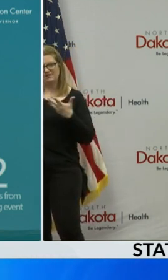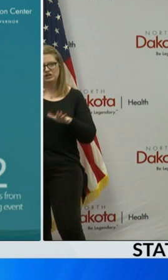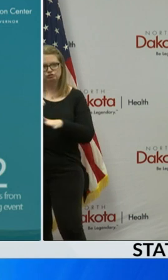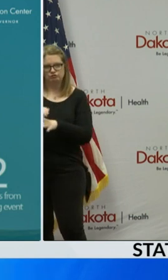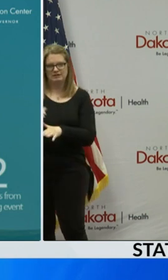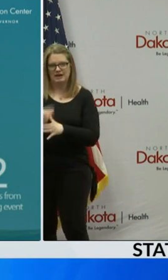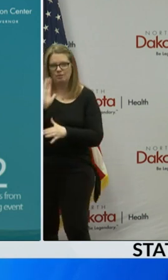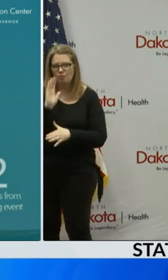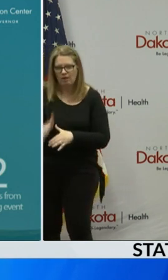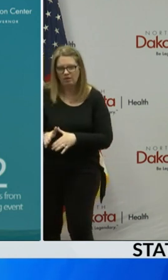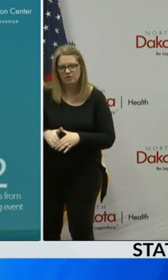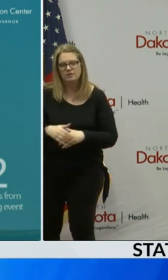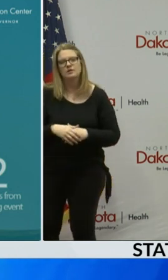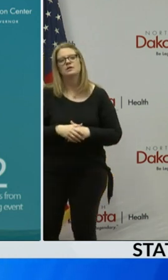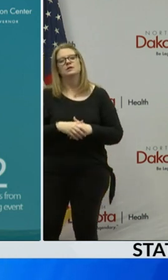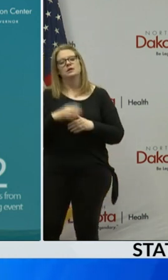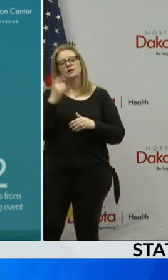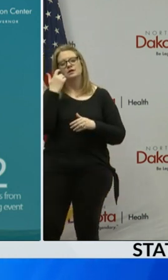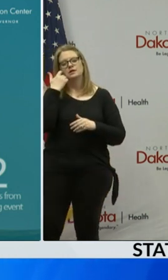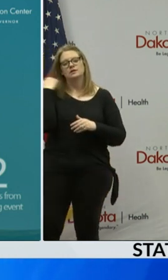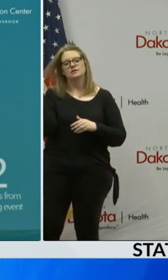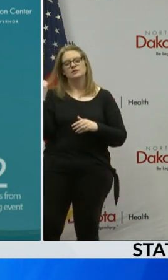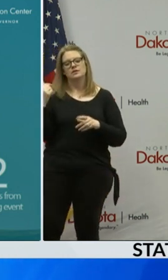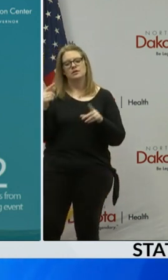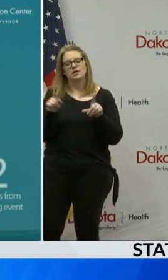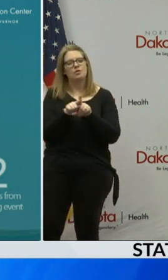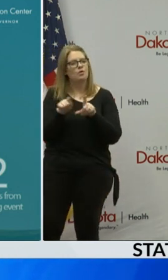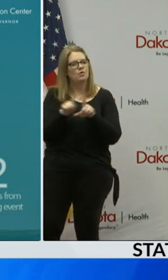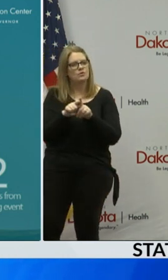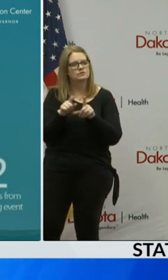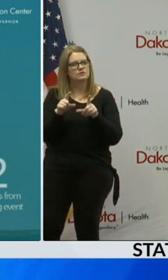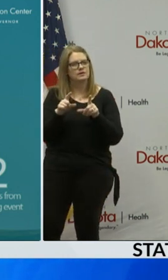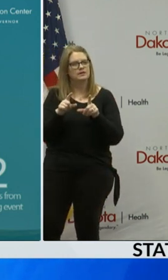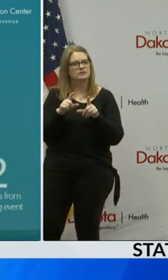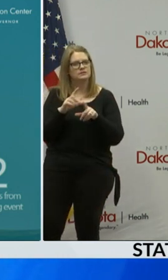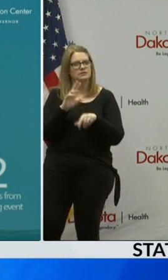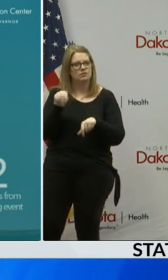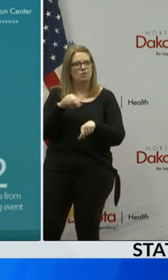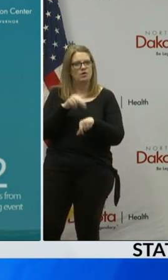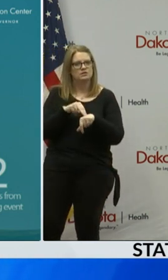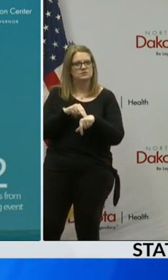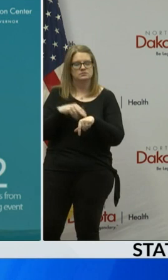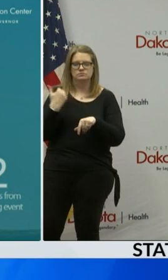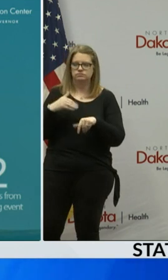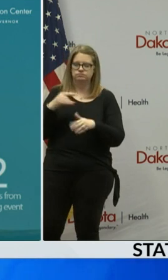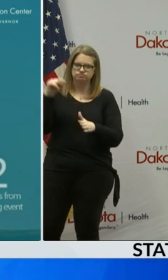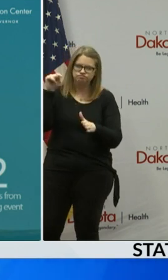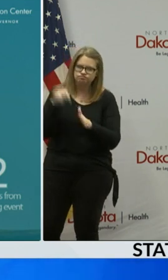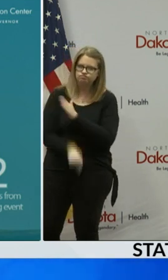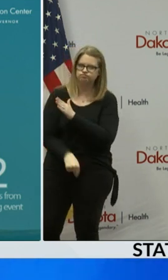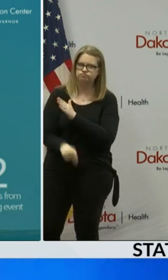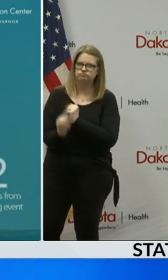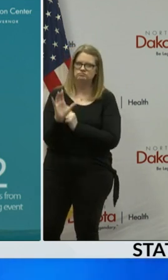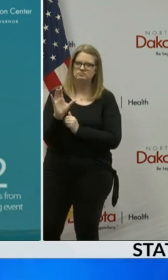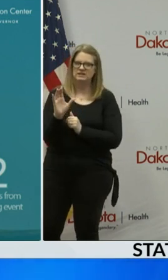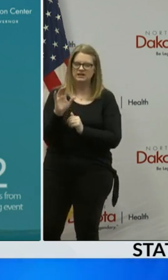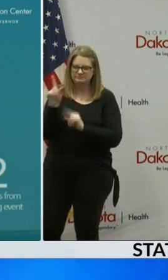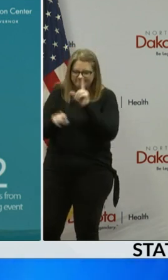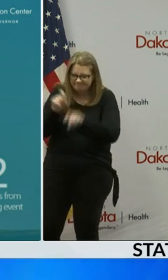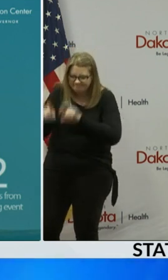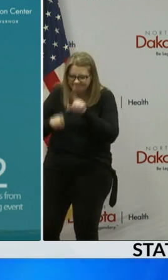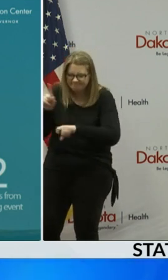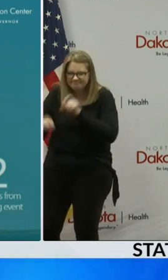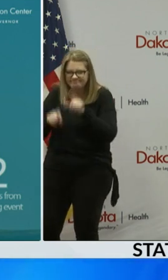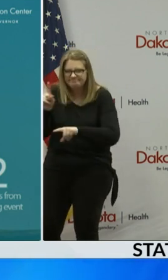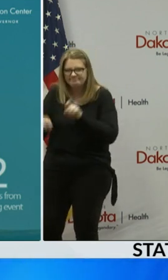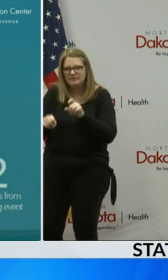and when the and then we've also been following up of course with a extensive contact tracing and we'll